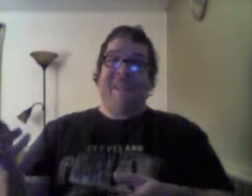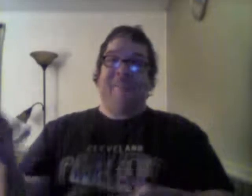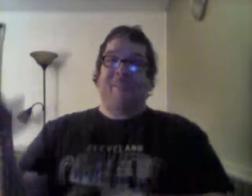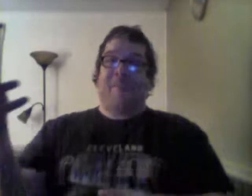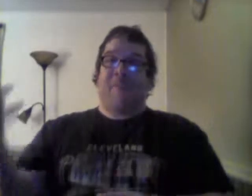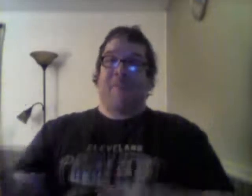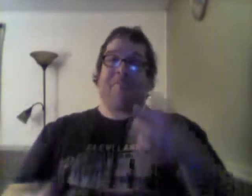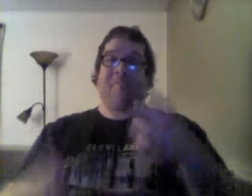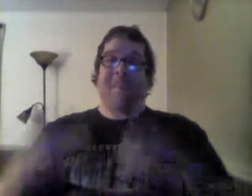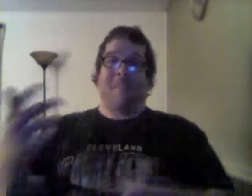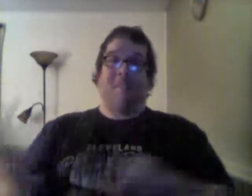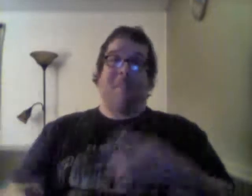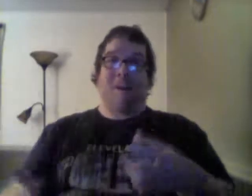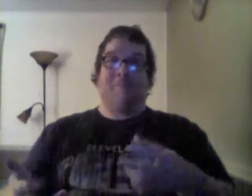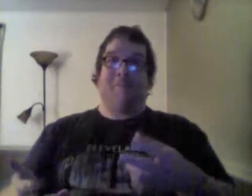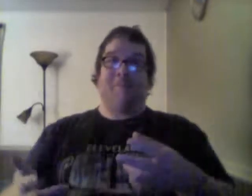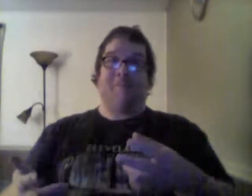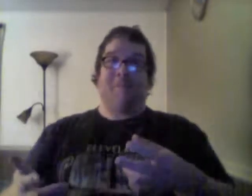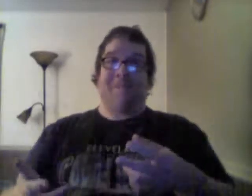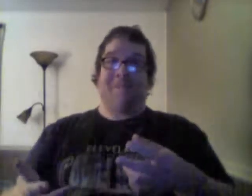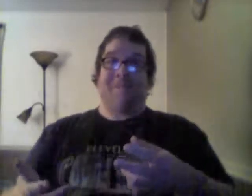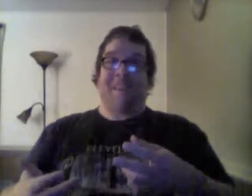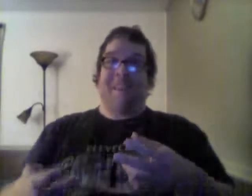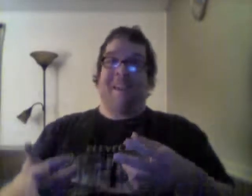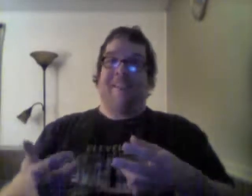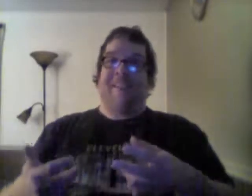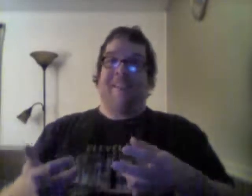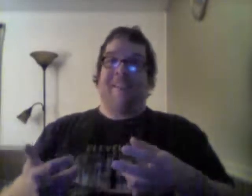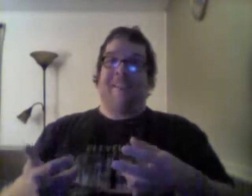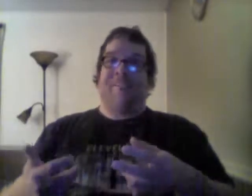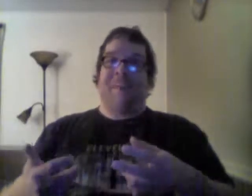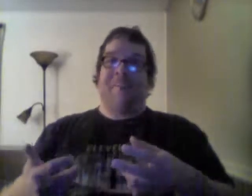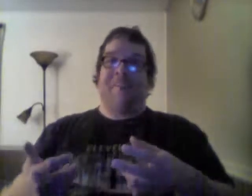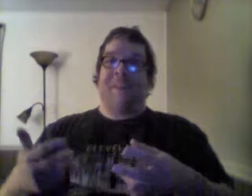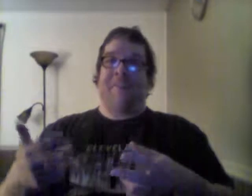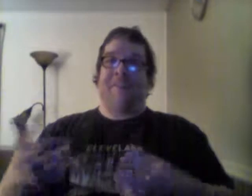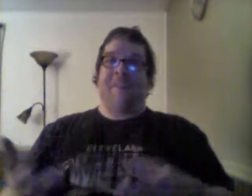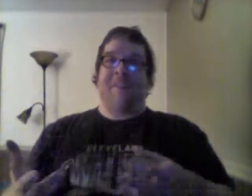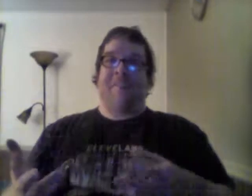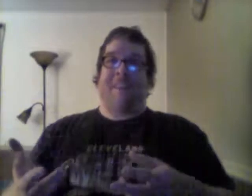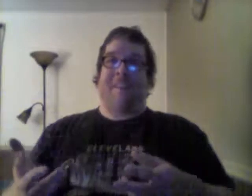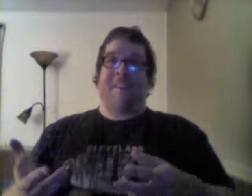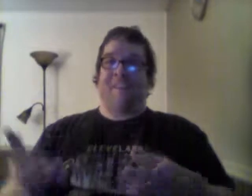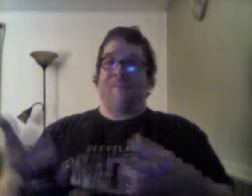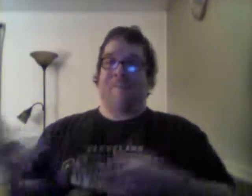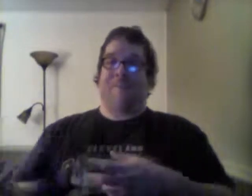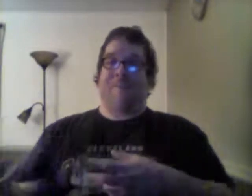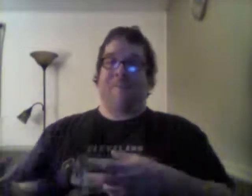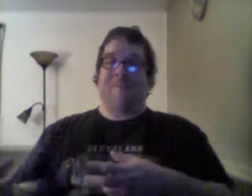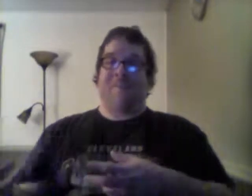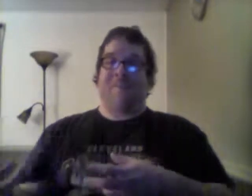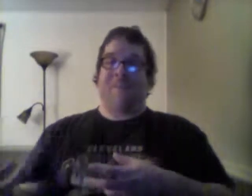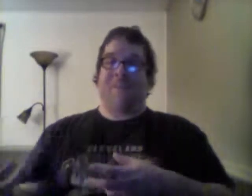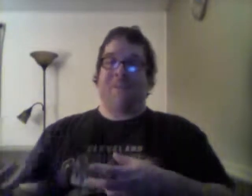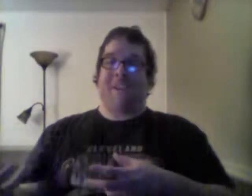him go for his own obstacle courses, and, like, the mom is, like, fucking crazy, and the girl's in the wheelchair.